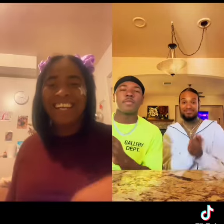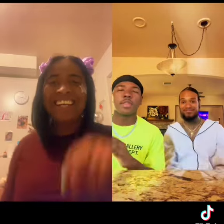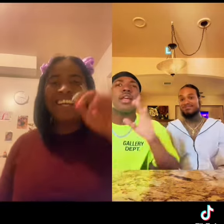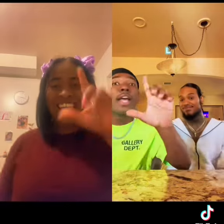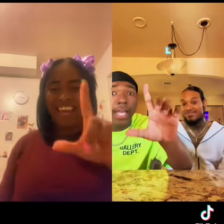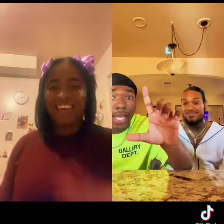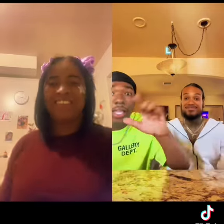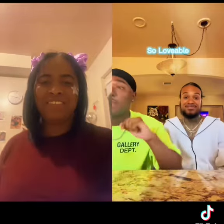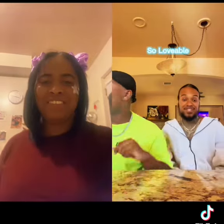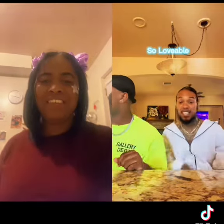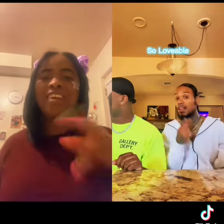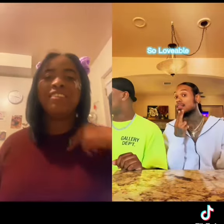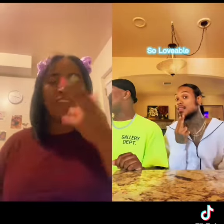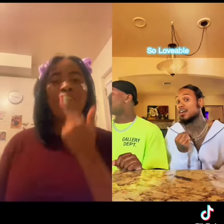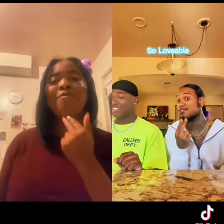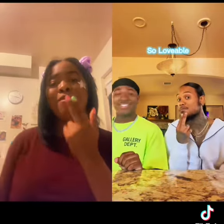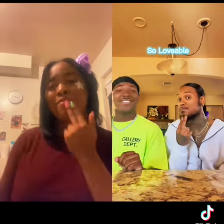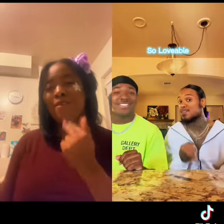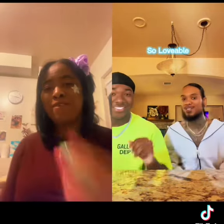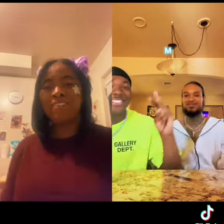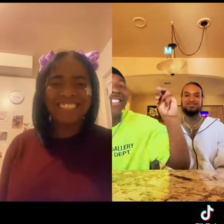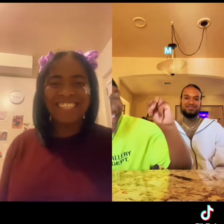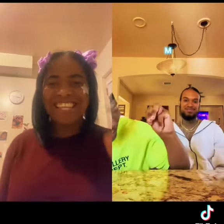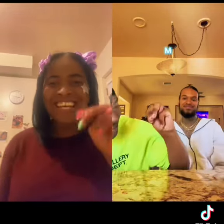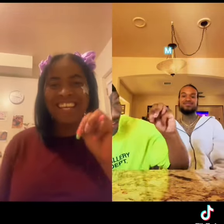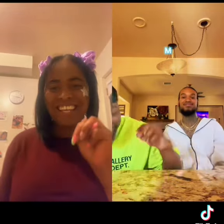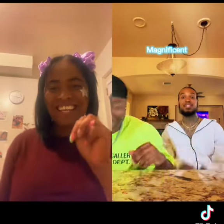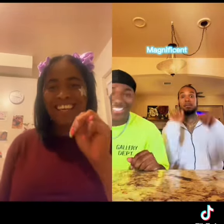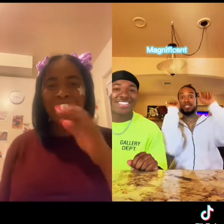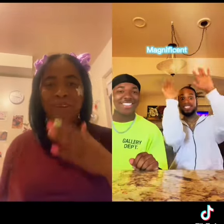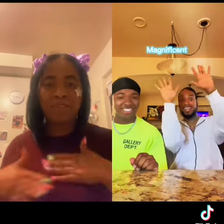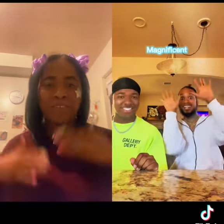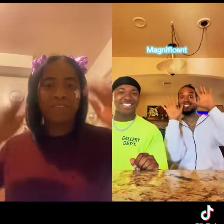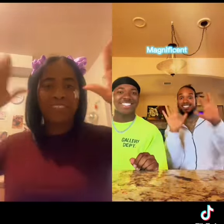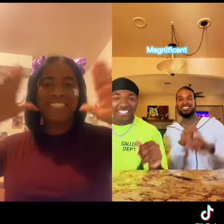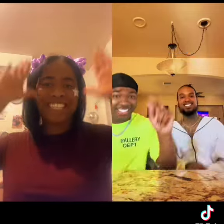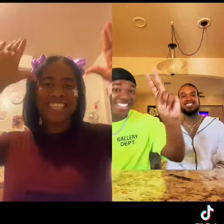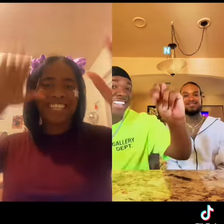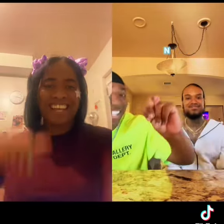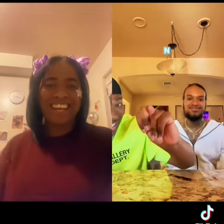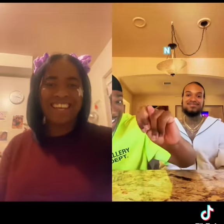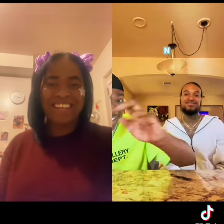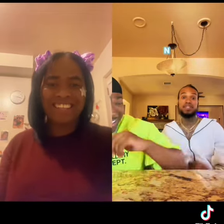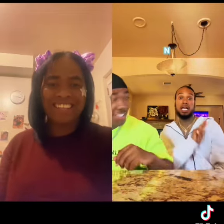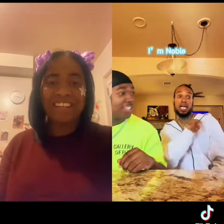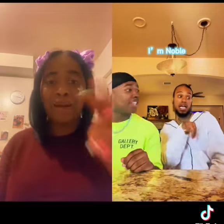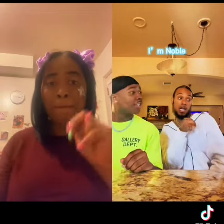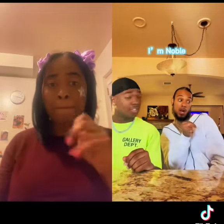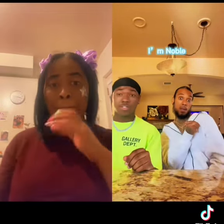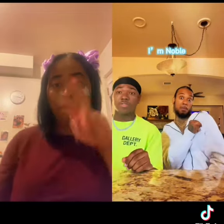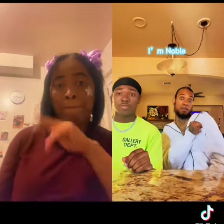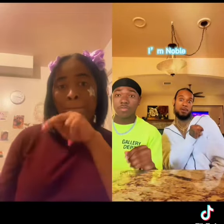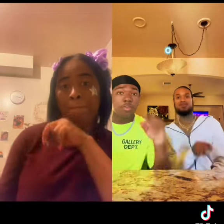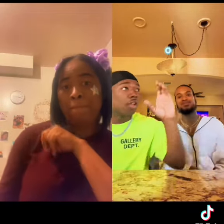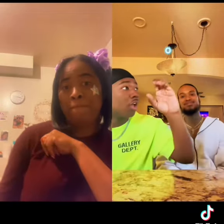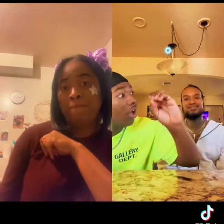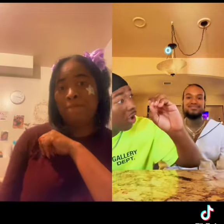L. So lovable M. Magnificent N. I'm noble O.